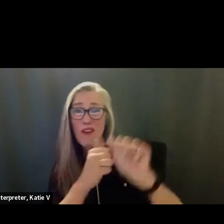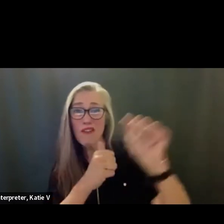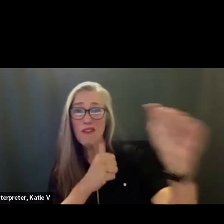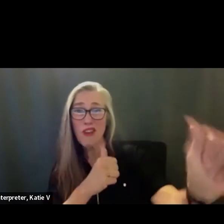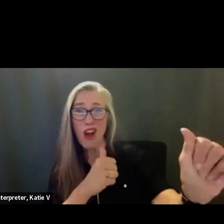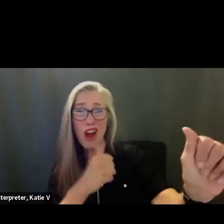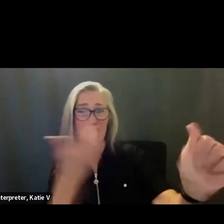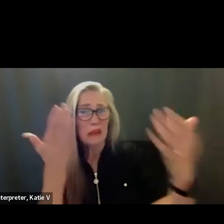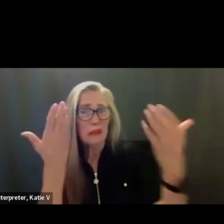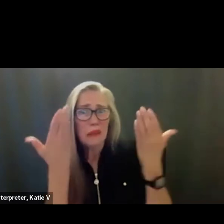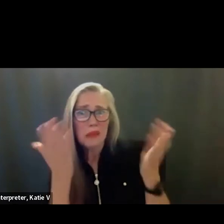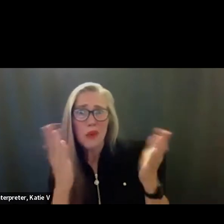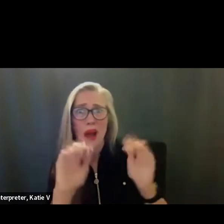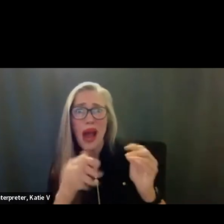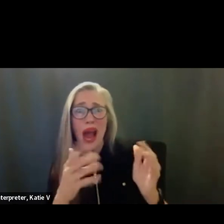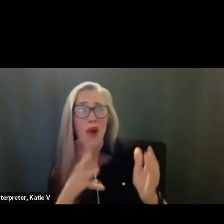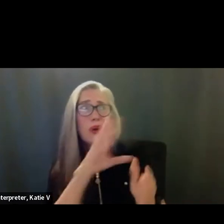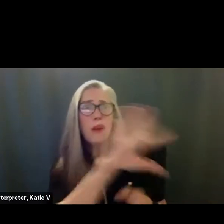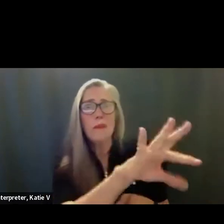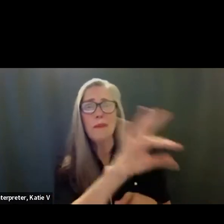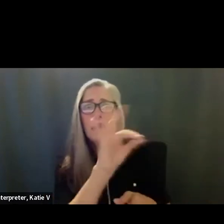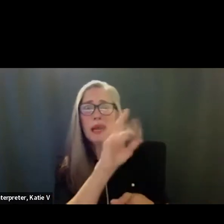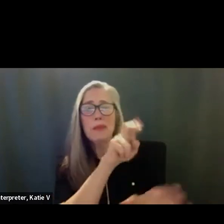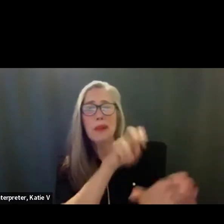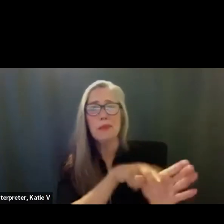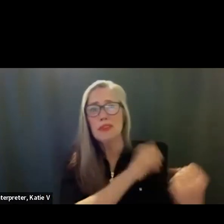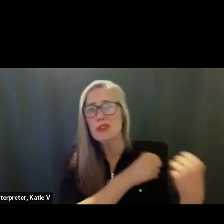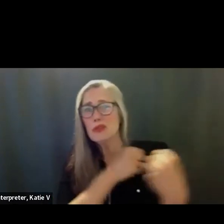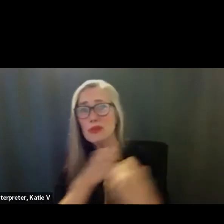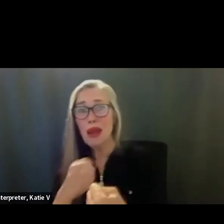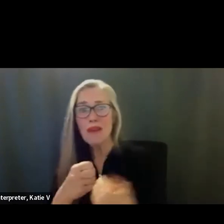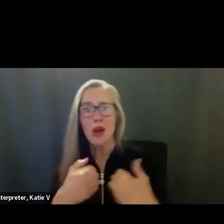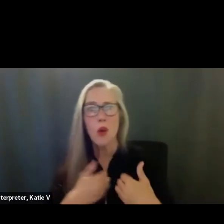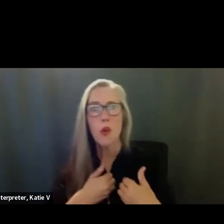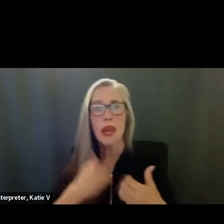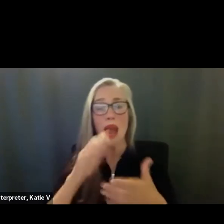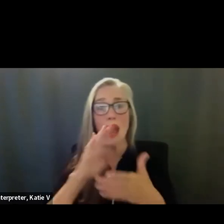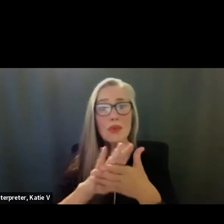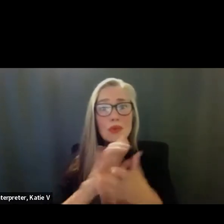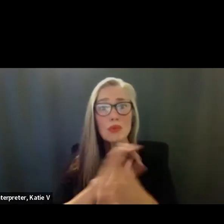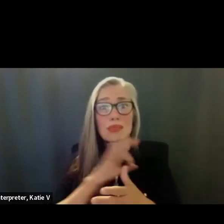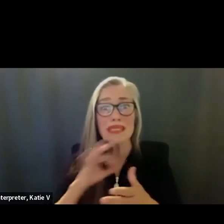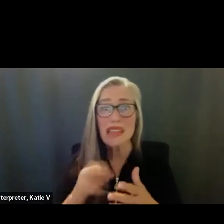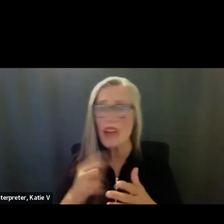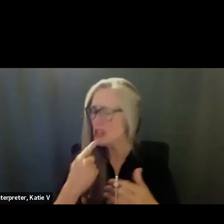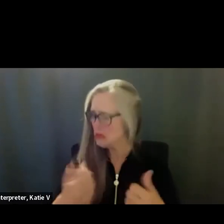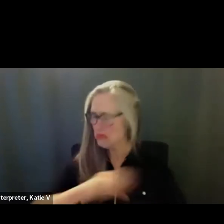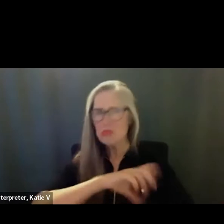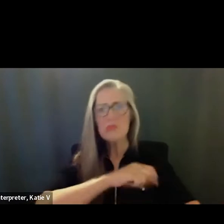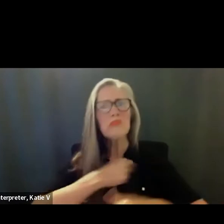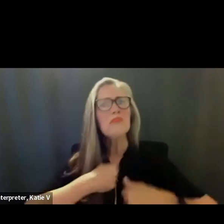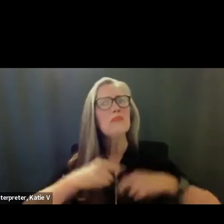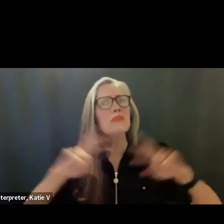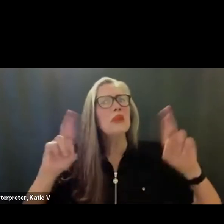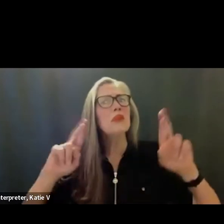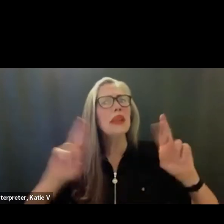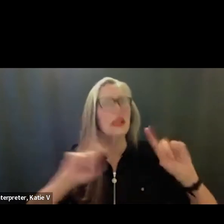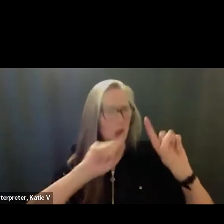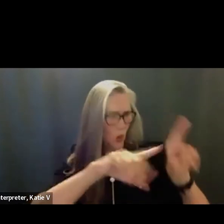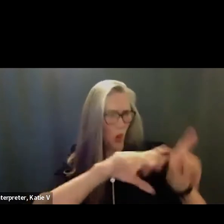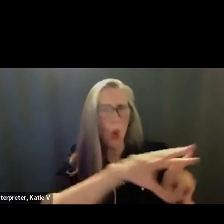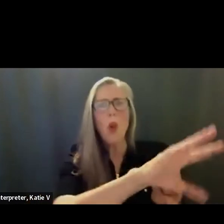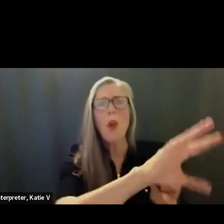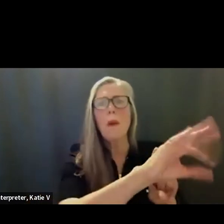school staff, which I also want to thank, who were ready to go to pick up students if we needed to because everybody in Santa Barbara Unified does that.